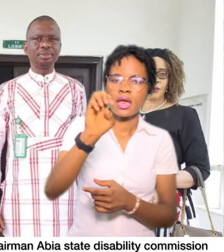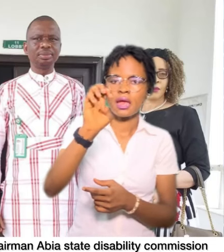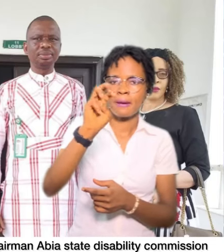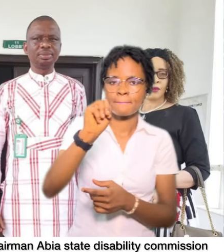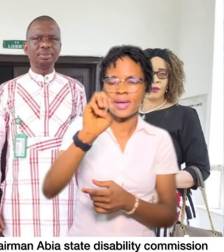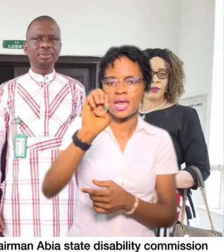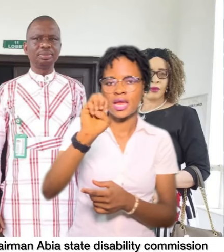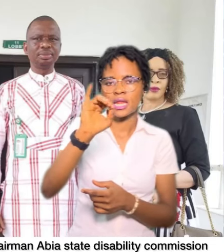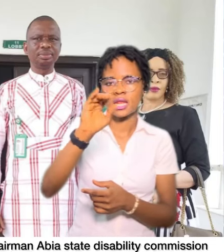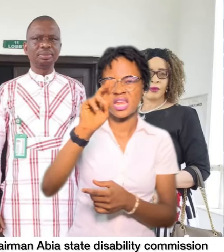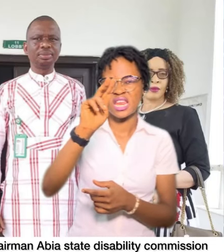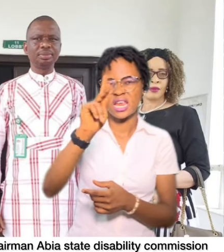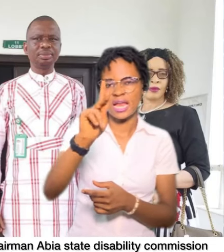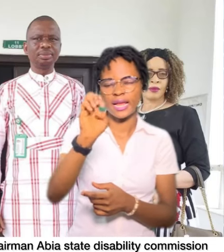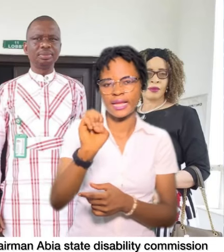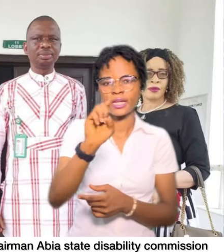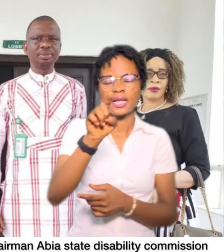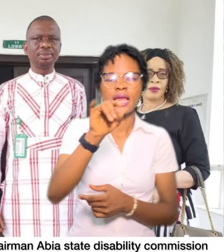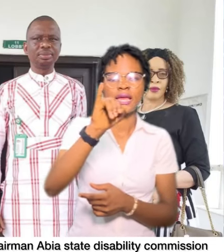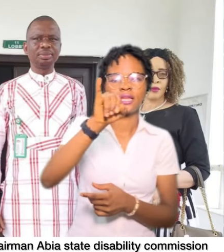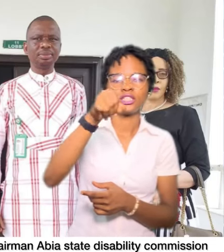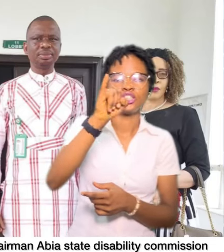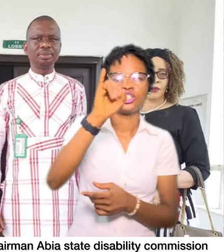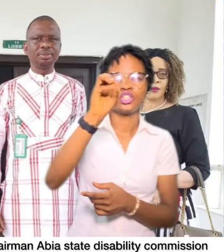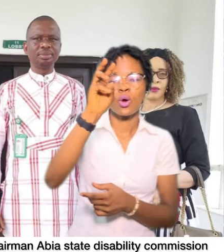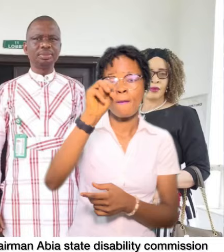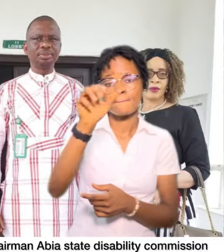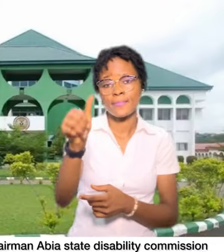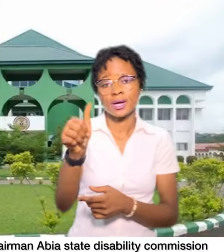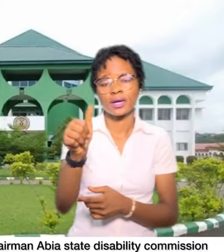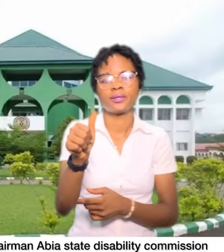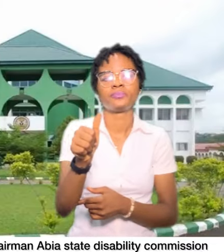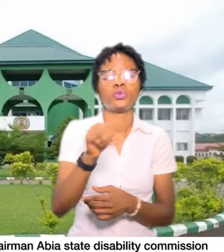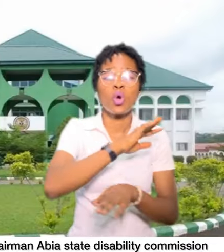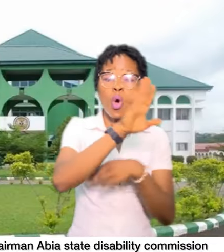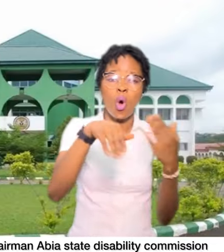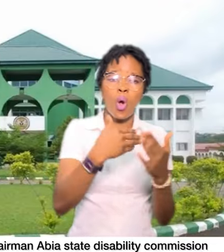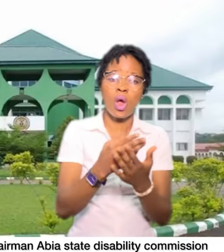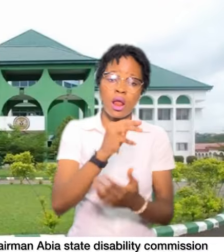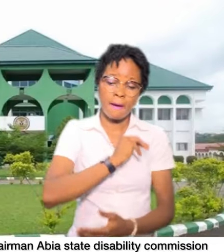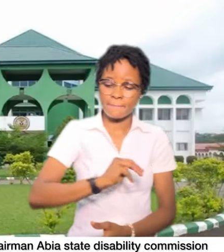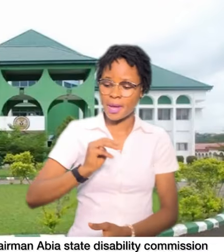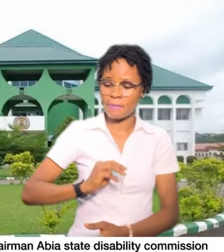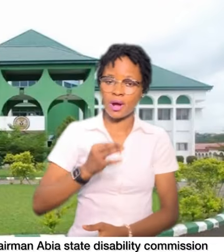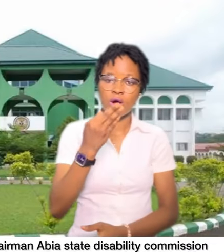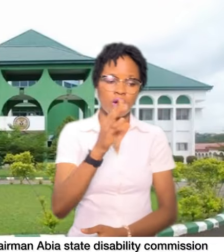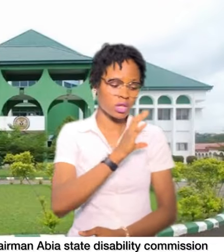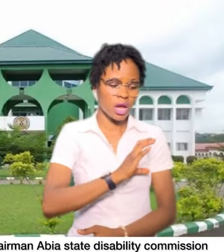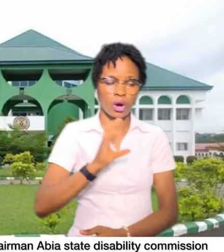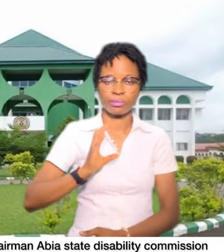Chineye Ogozo, Ijeoma Okonkwo, all members of the Commission.